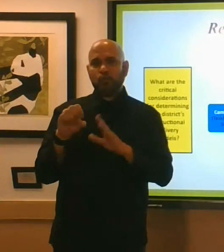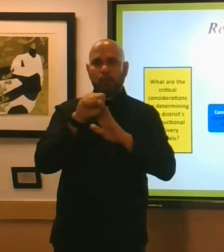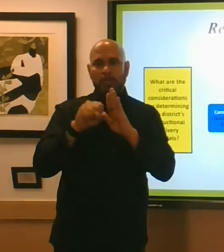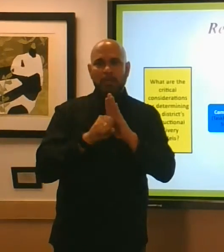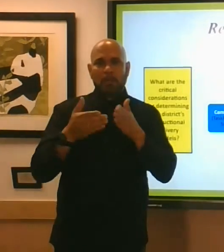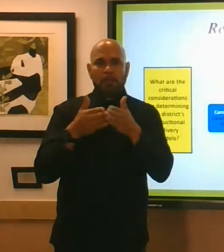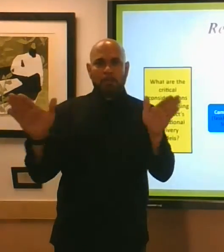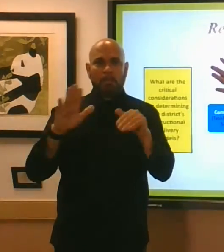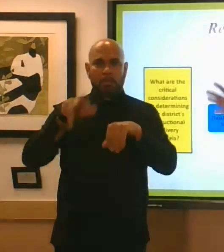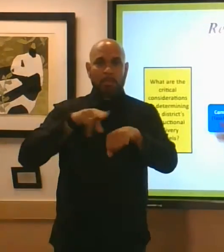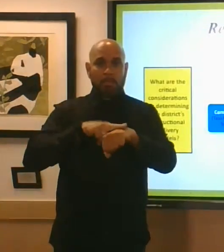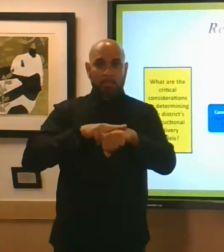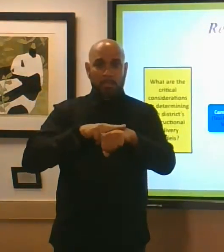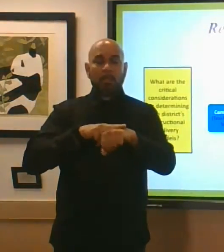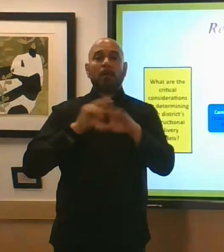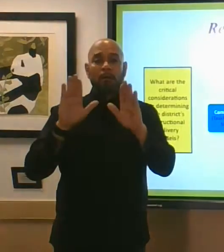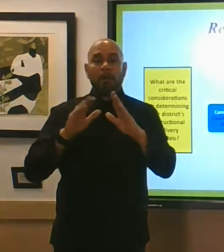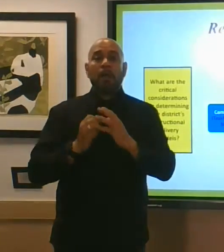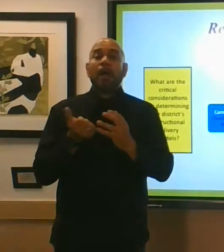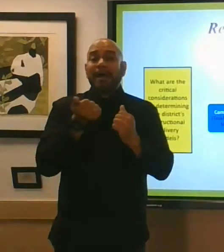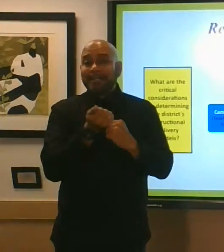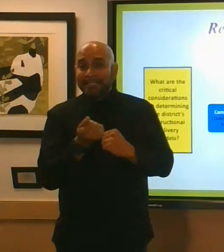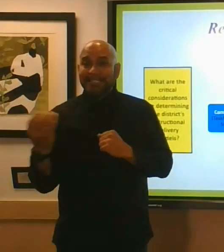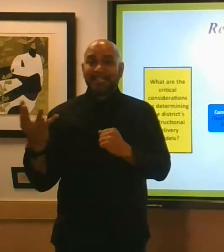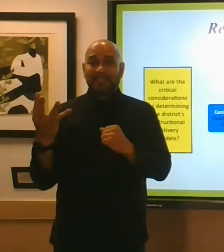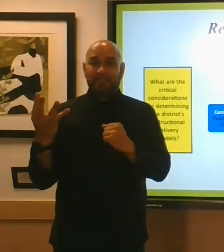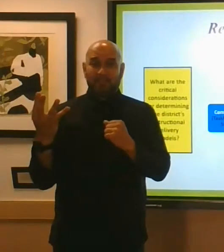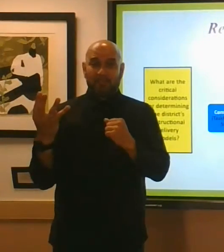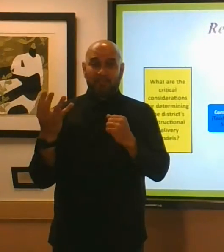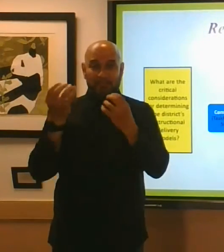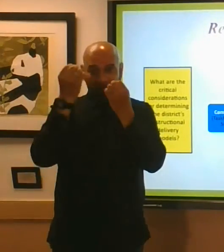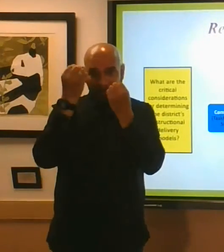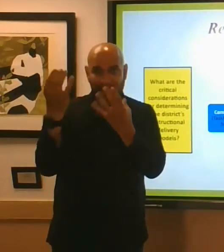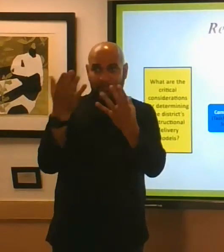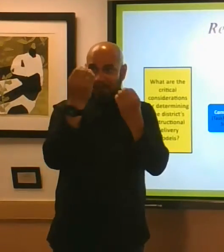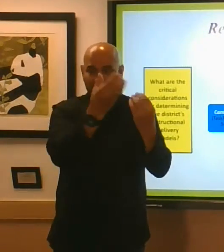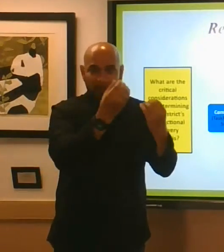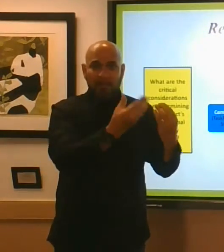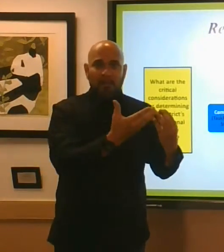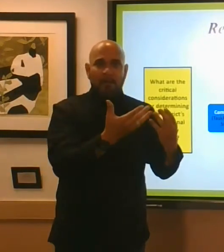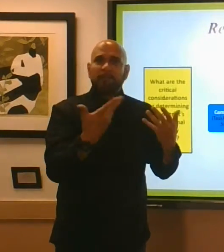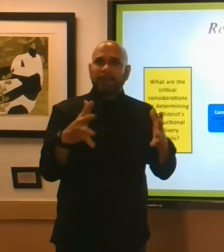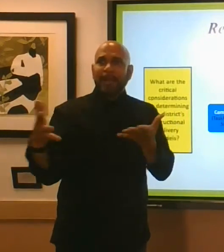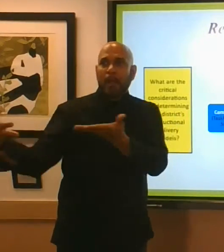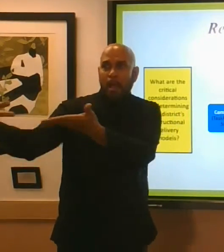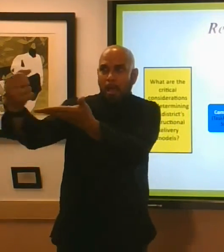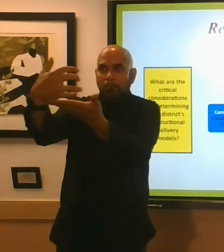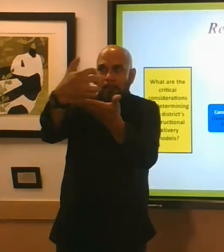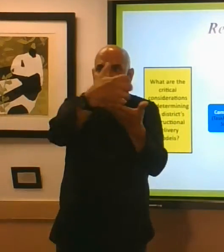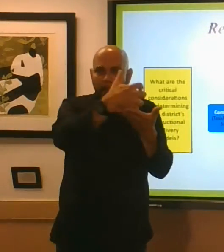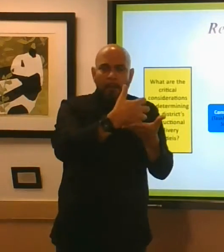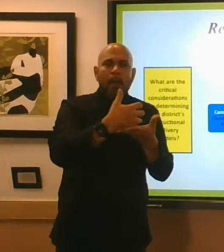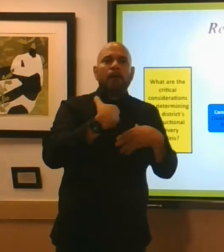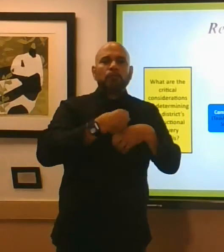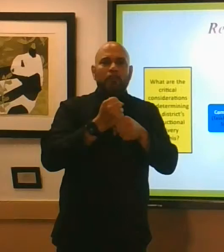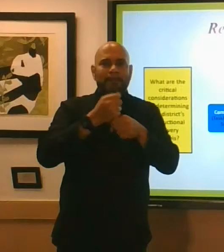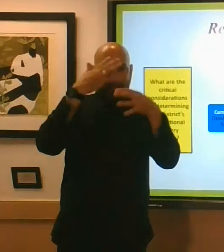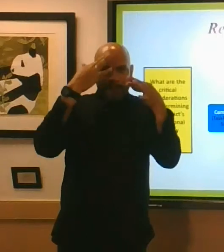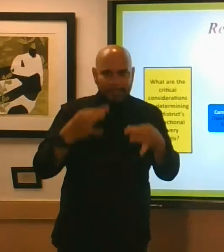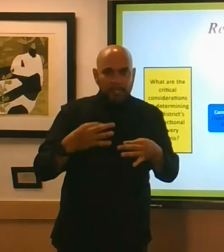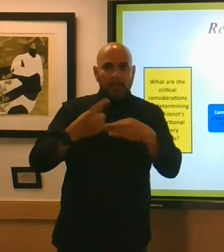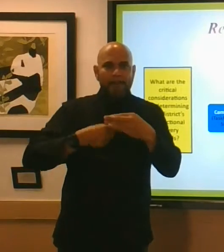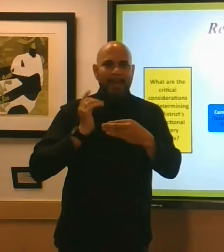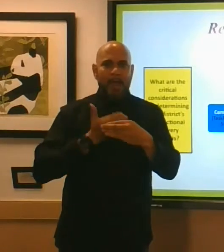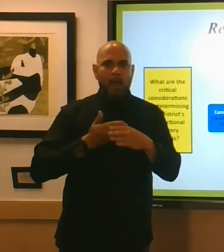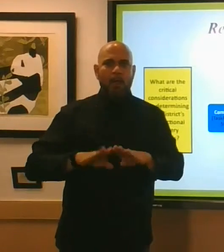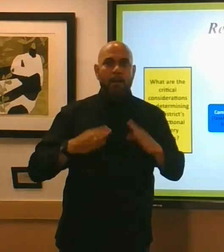several pieces of information were gathered to inform our reopening plan